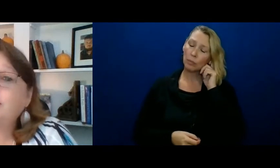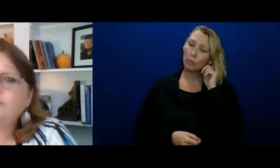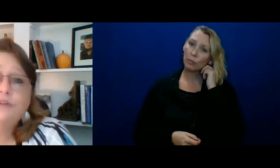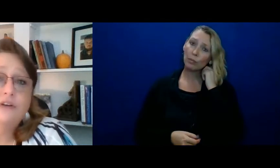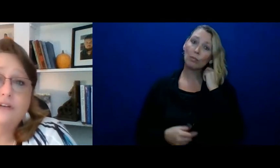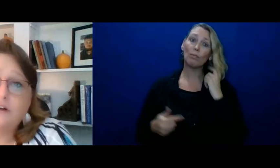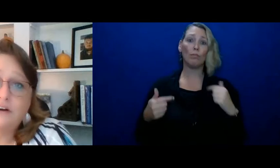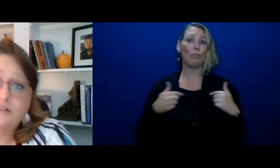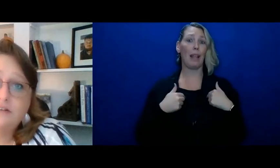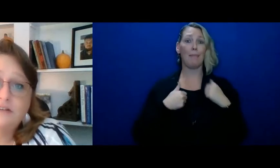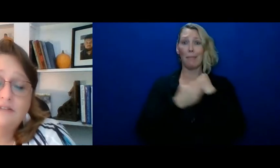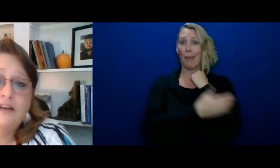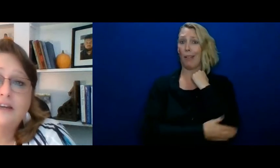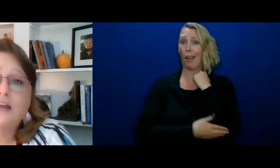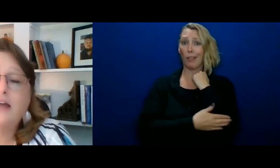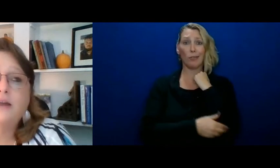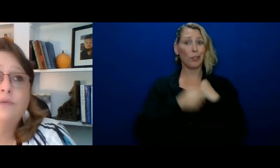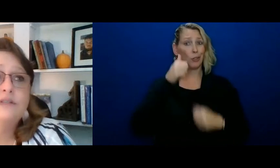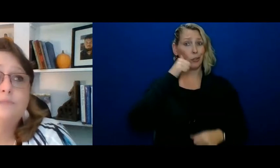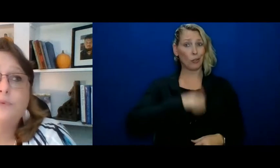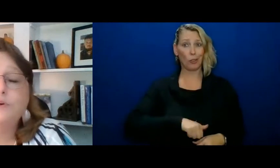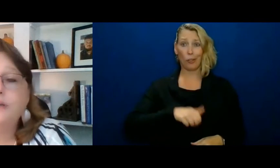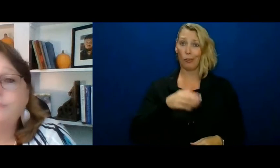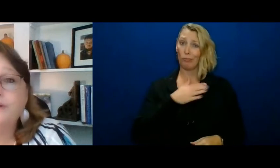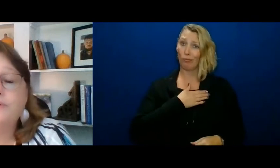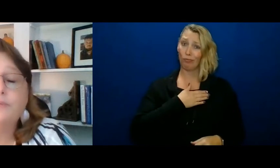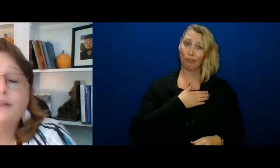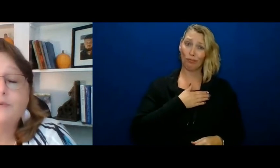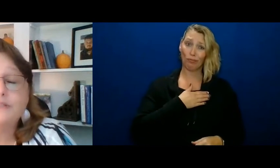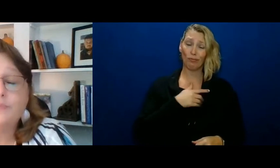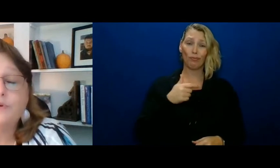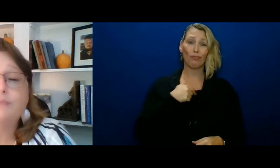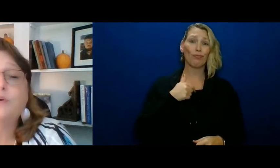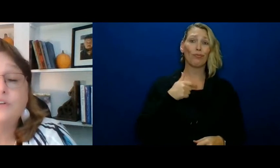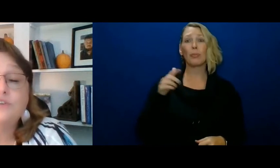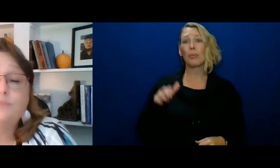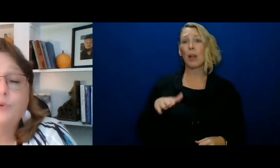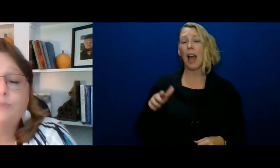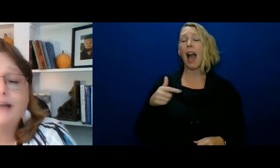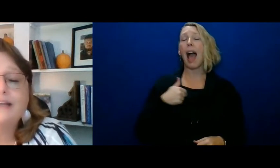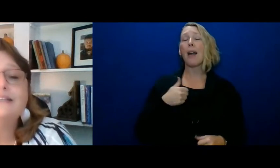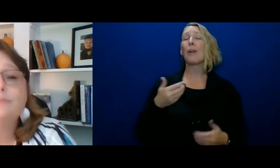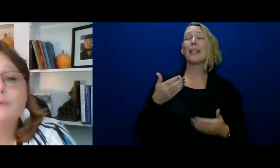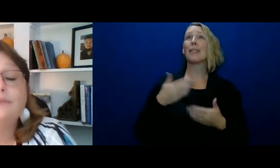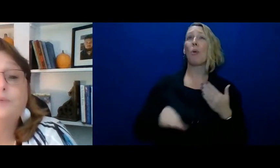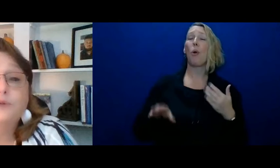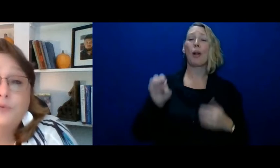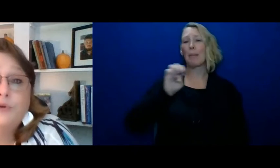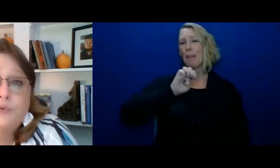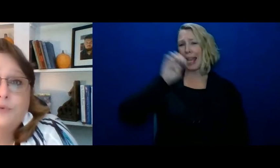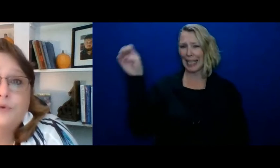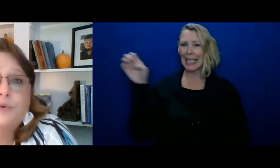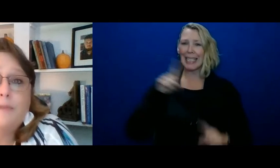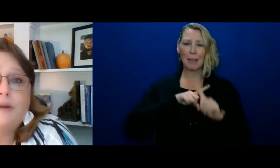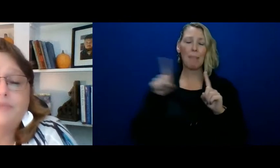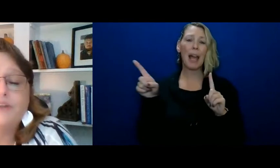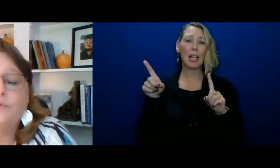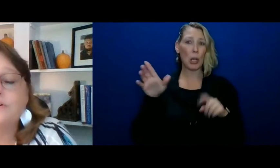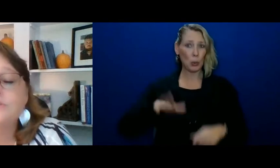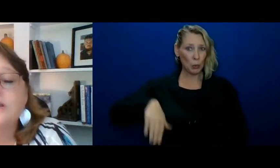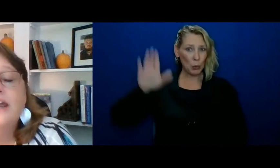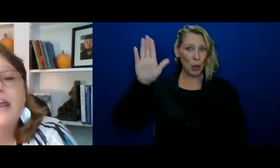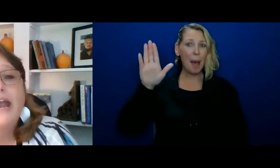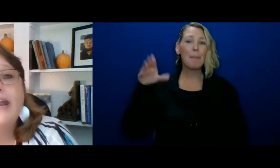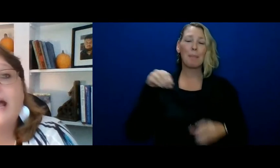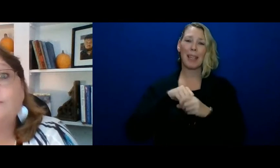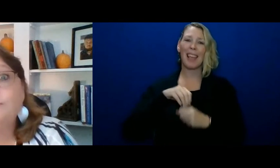I'm a country girl at heart, right? I was born up the gorge. Well, I wasn't born up the gorge. was born back east. But I grew up up the